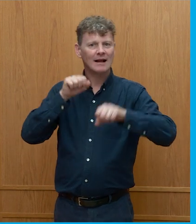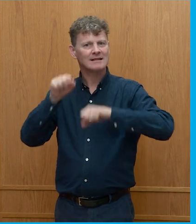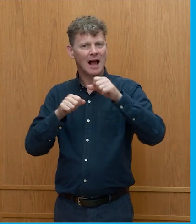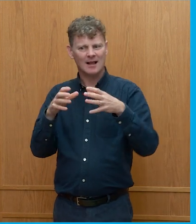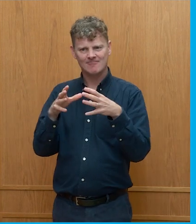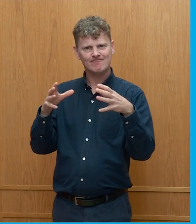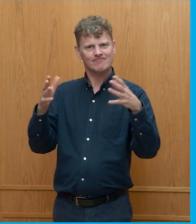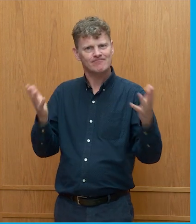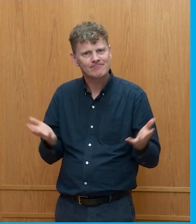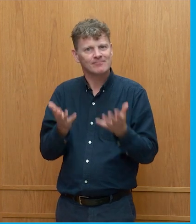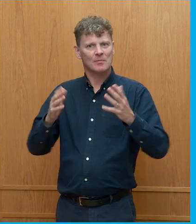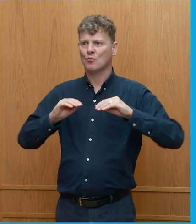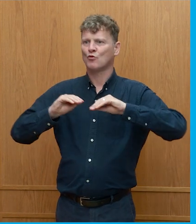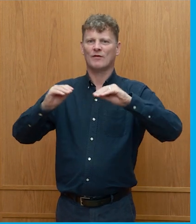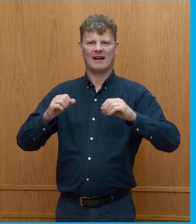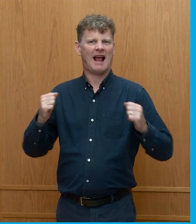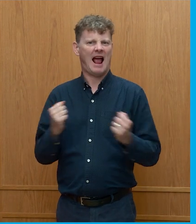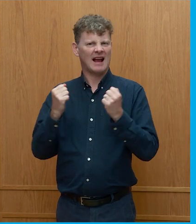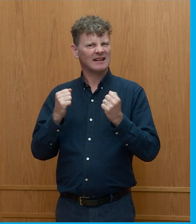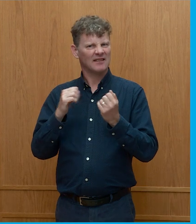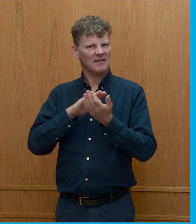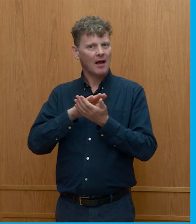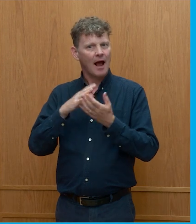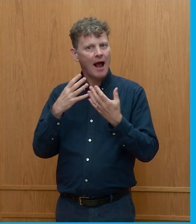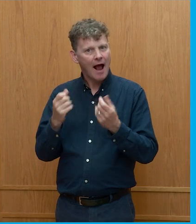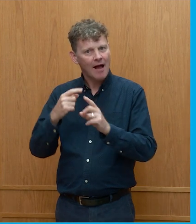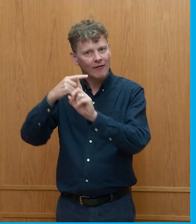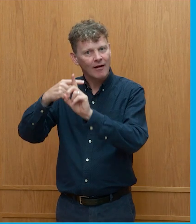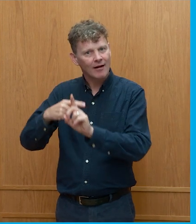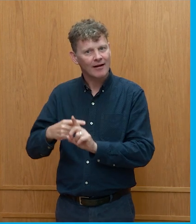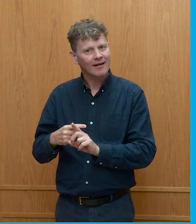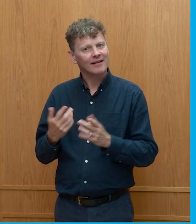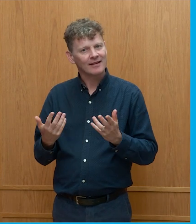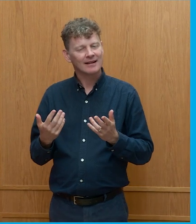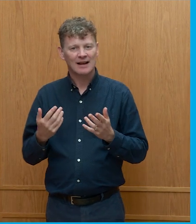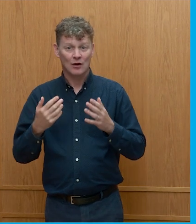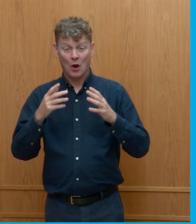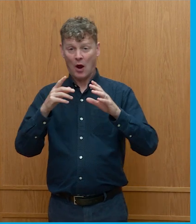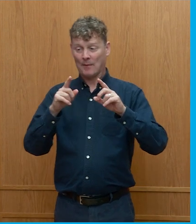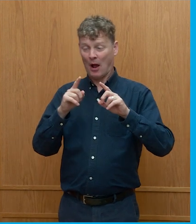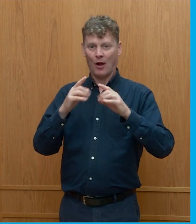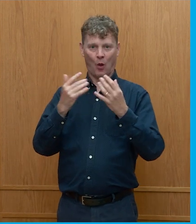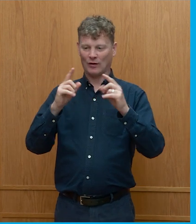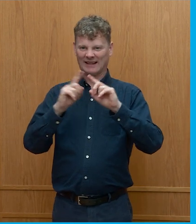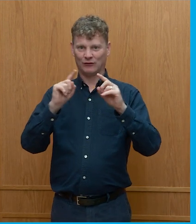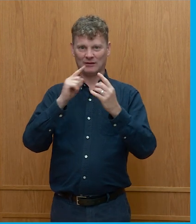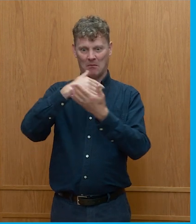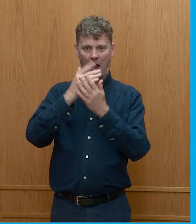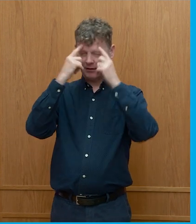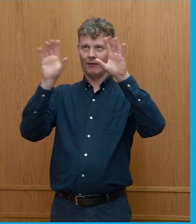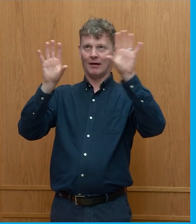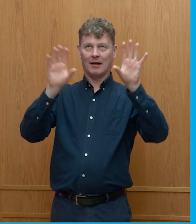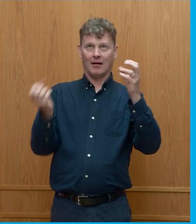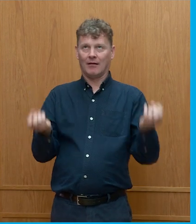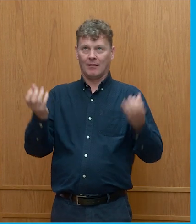actively in other ways. So there's a lot of keeping different thoughts in our head at the same time. Yes, climate change